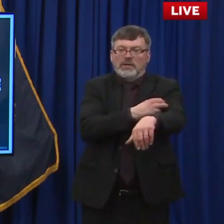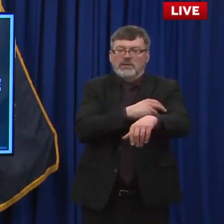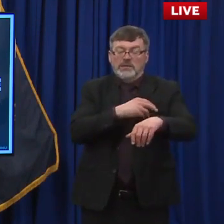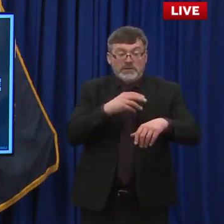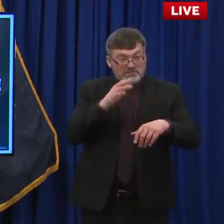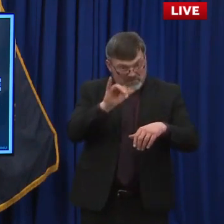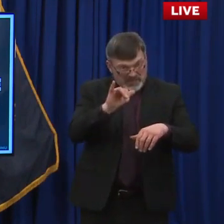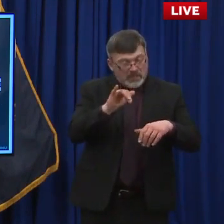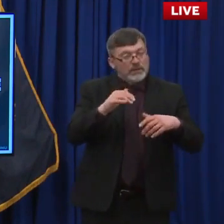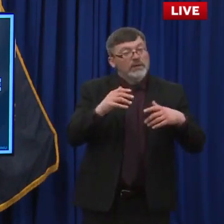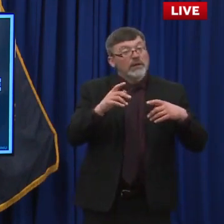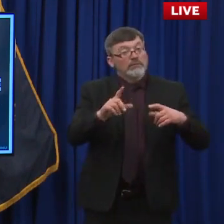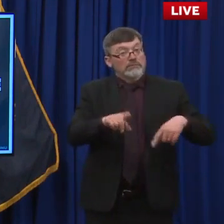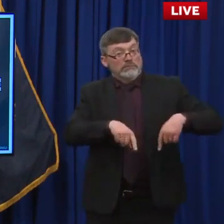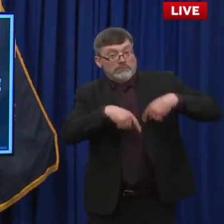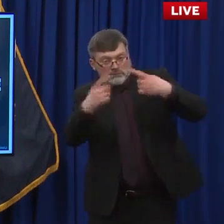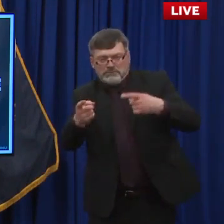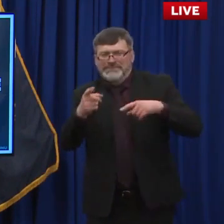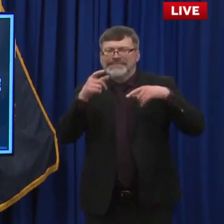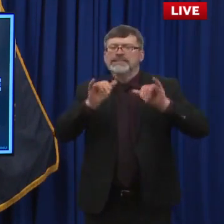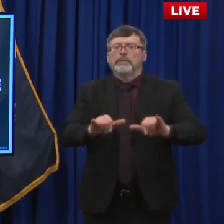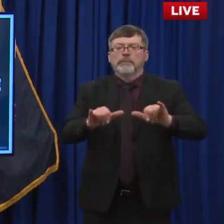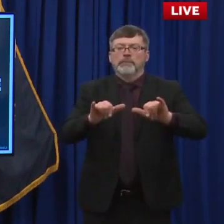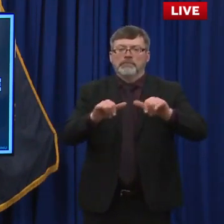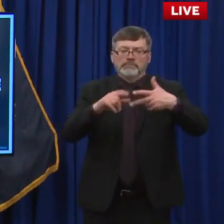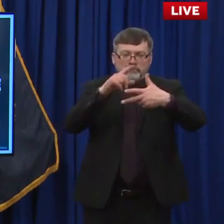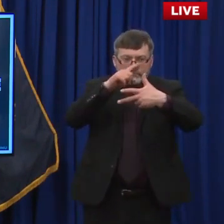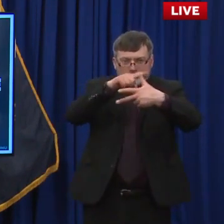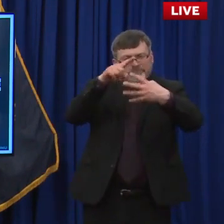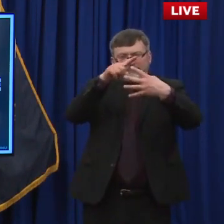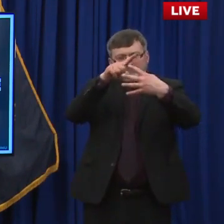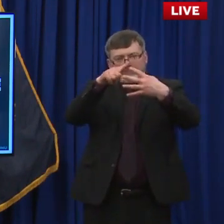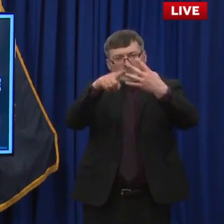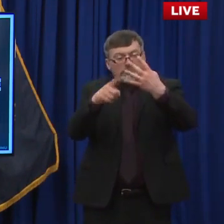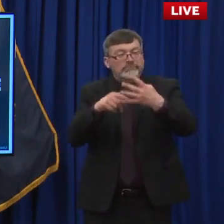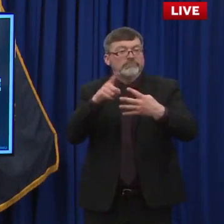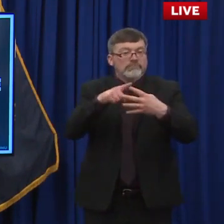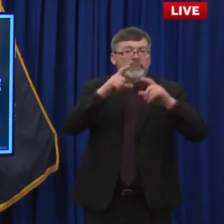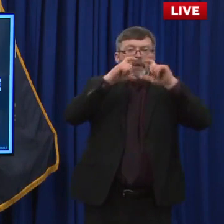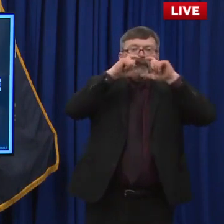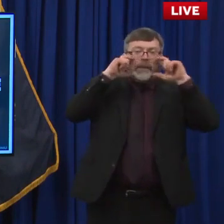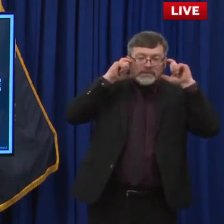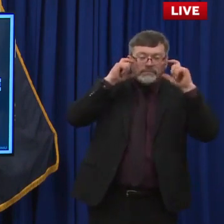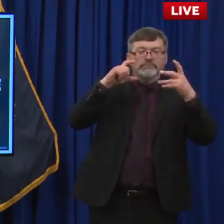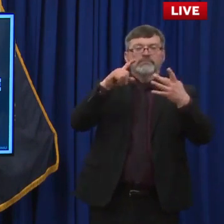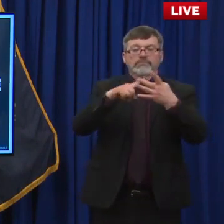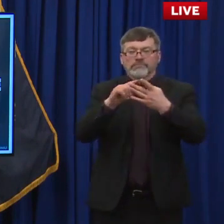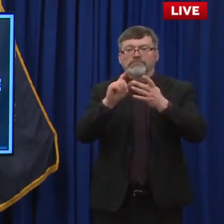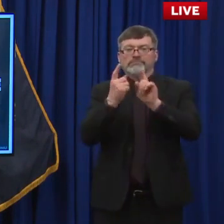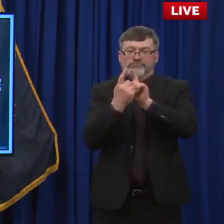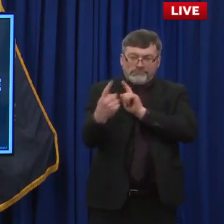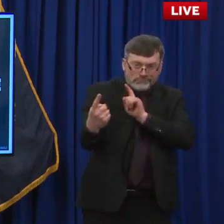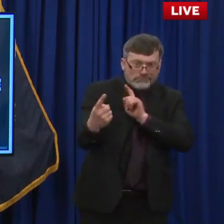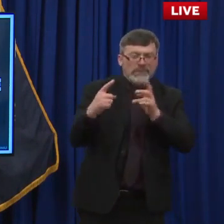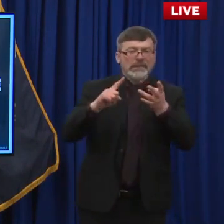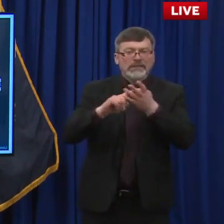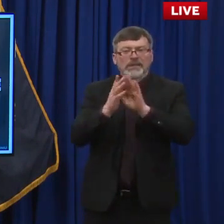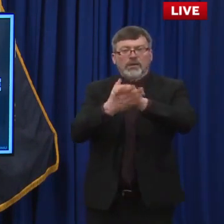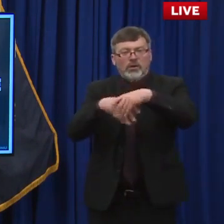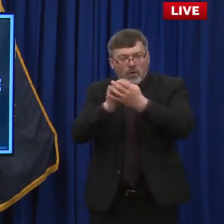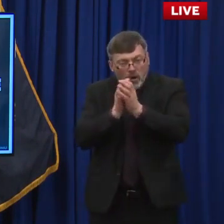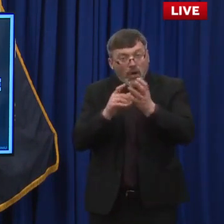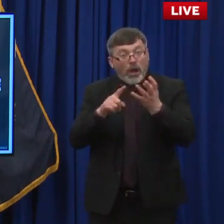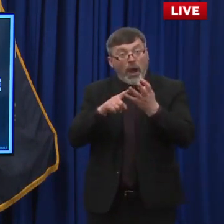wear face masks, well fitted face masks when in public locations, continue to avoid the larger group gatherings.